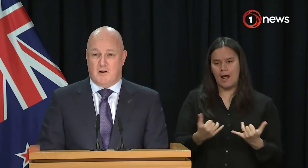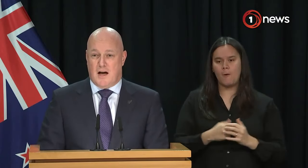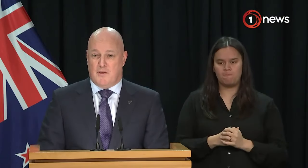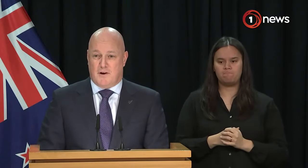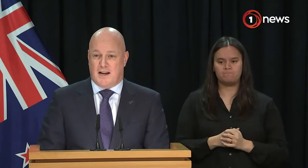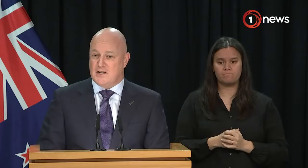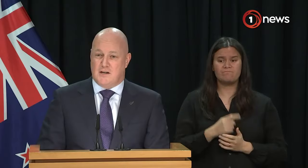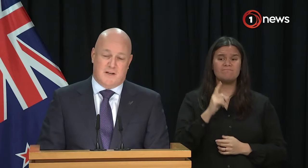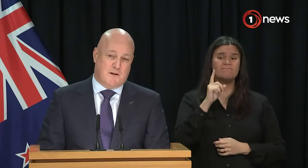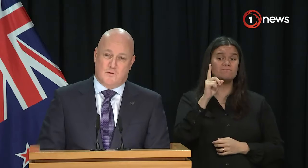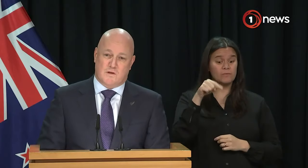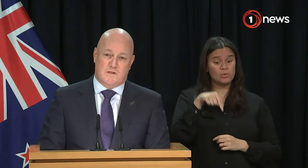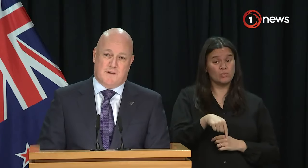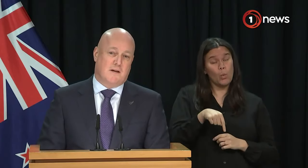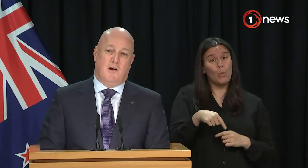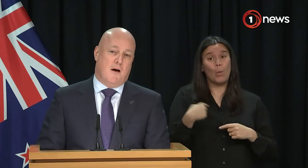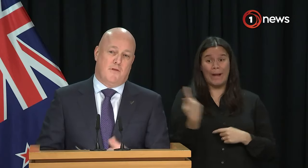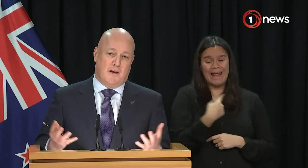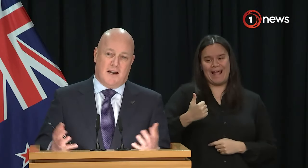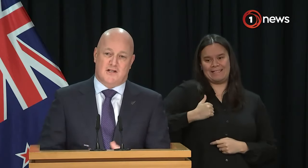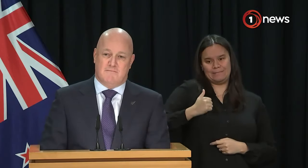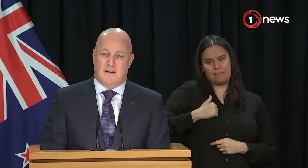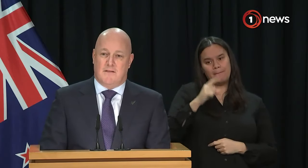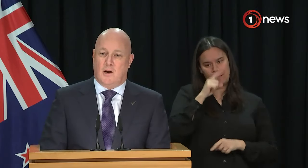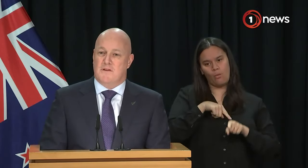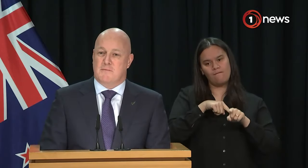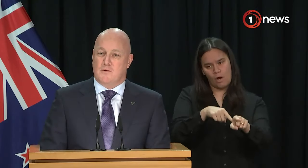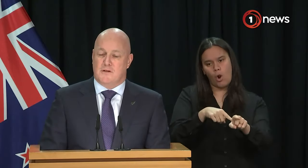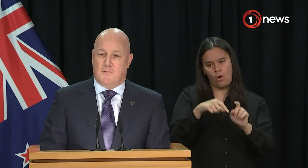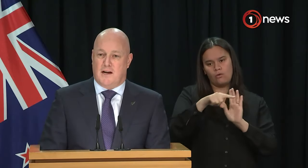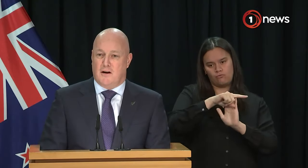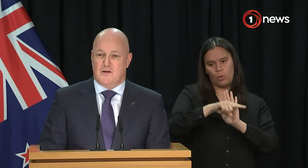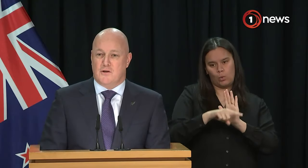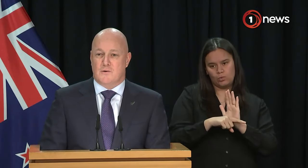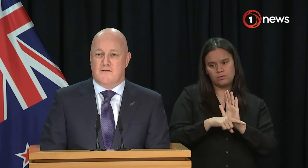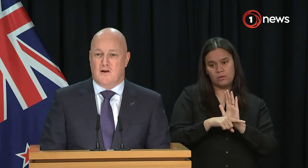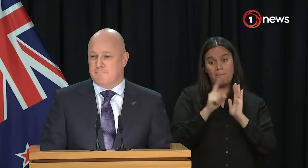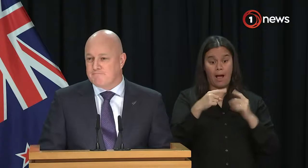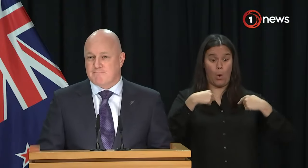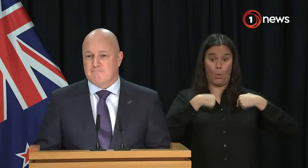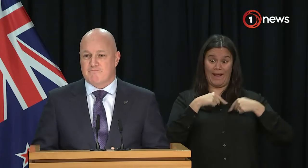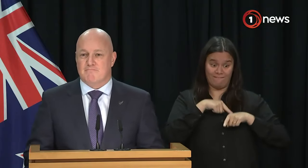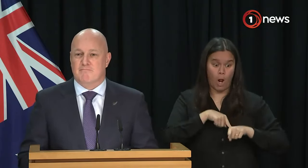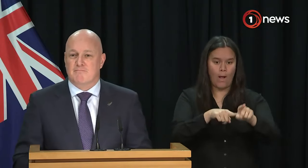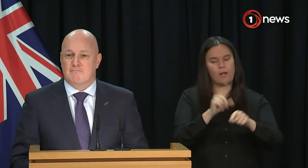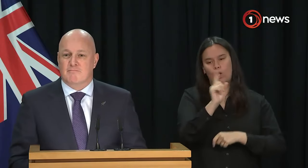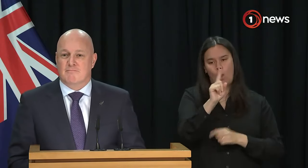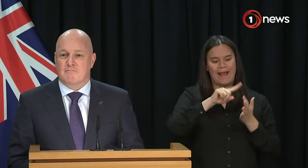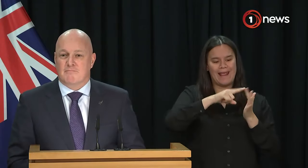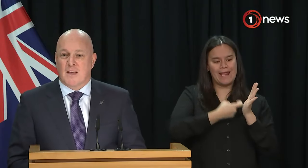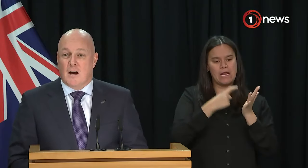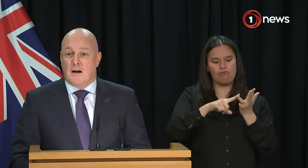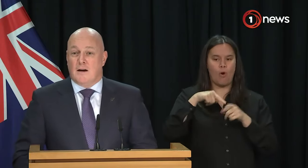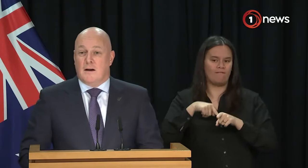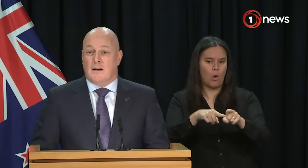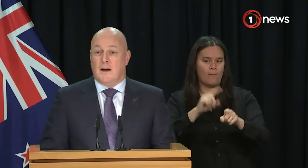schools to be compliant with the regulation and we expect all schools to be compliant with the regulation. They'll obviously be audited by Aero in due course if they're not. Would you hope that they are